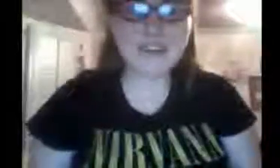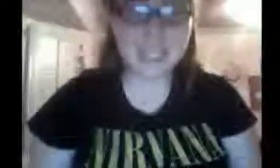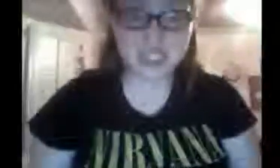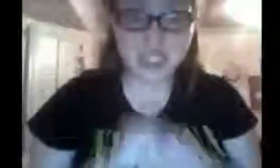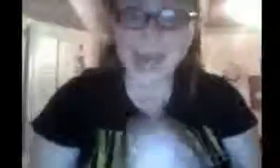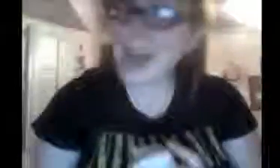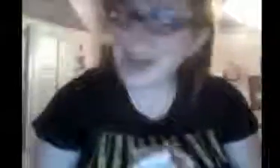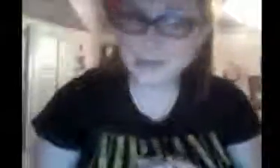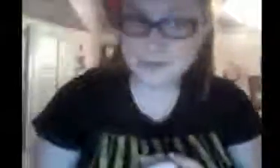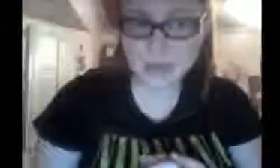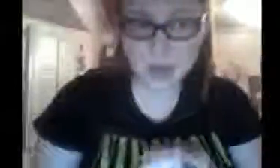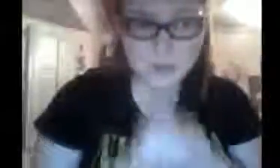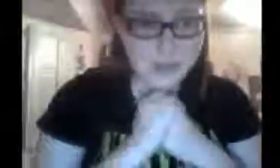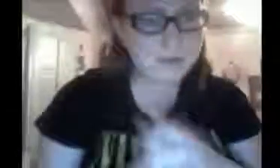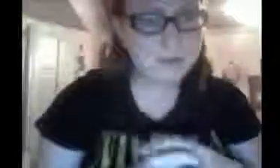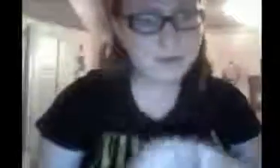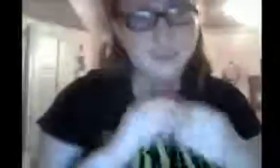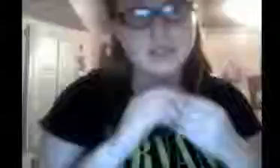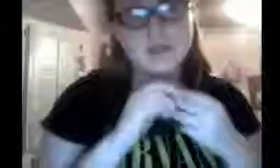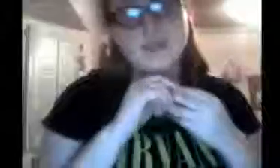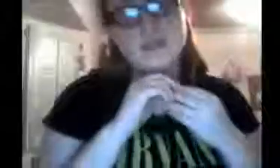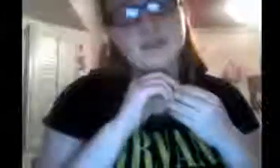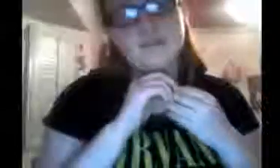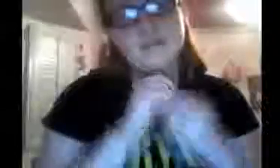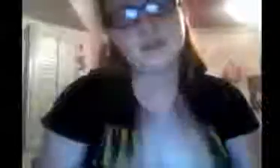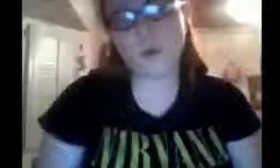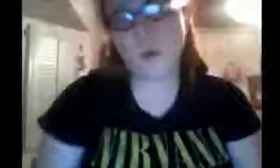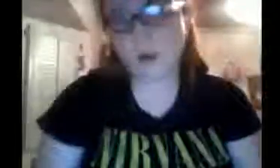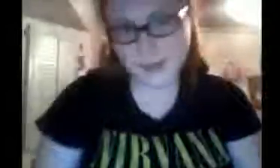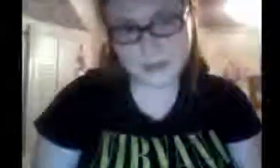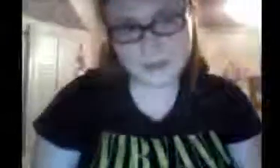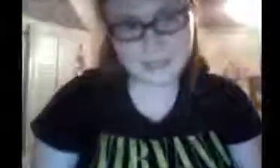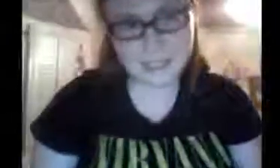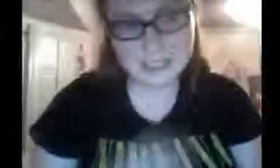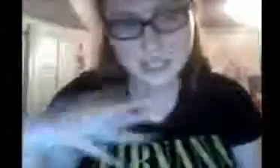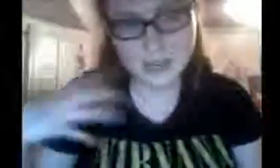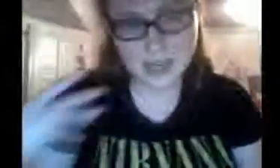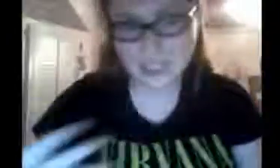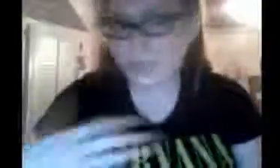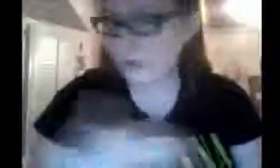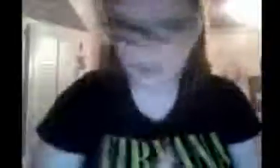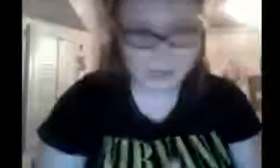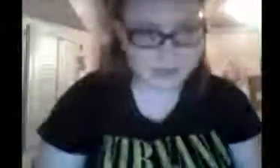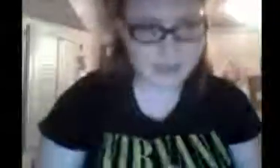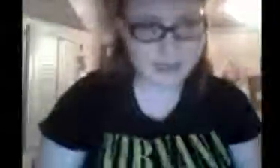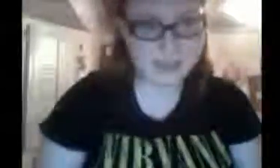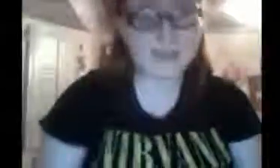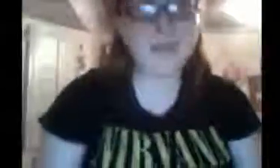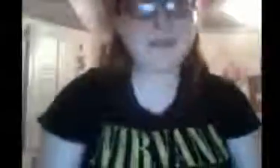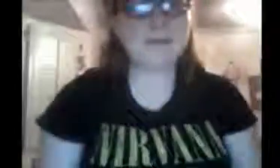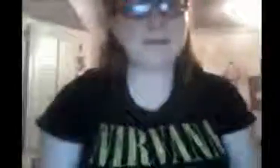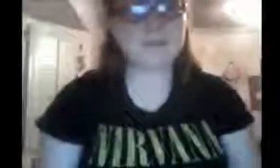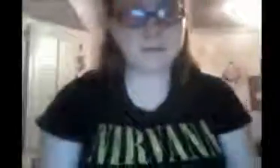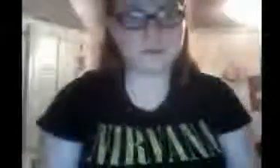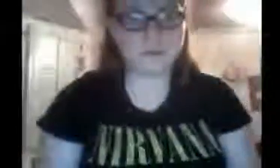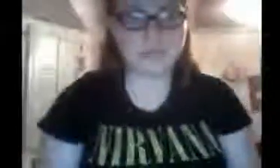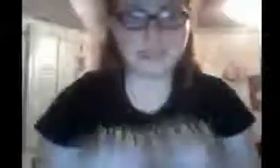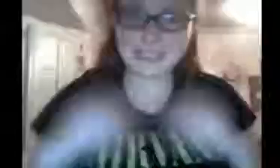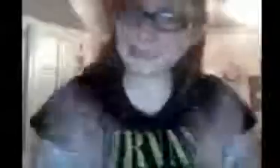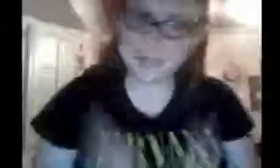that should have a reboot or a continuation like Fuller House did. Hmm. like something